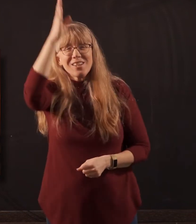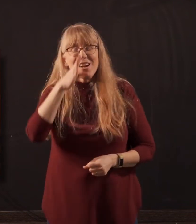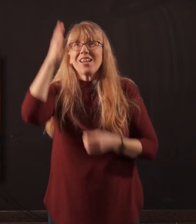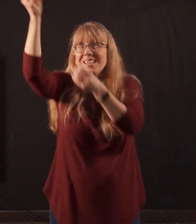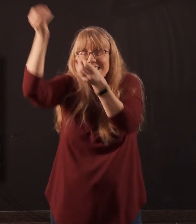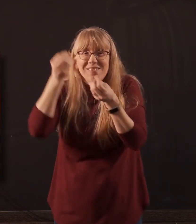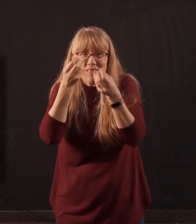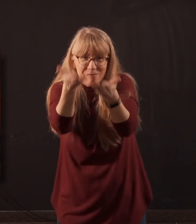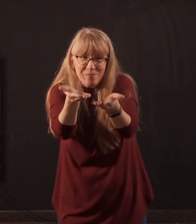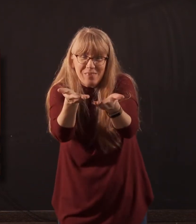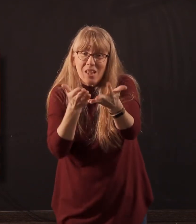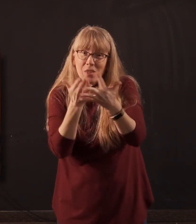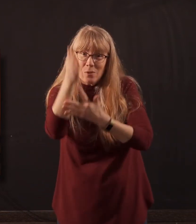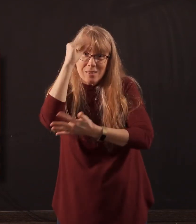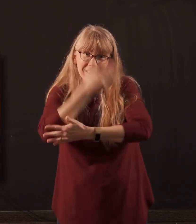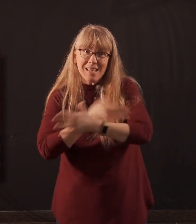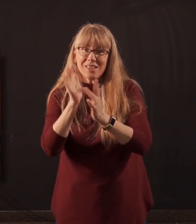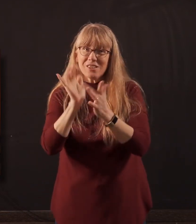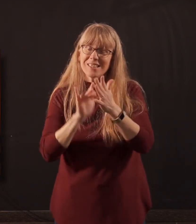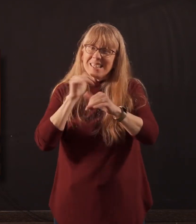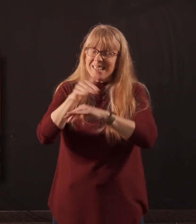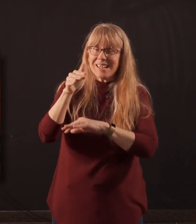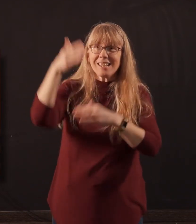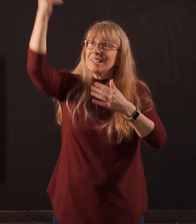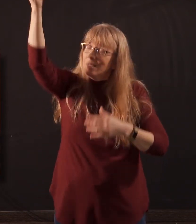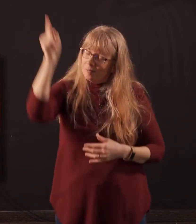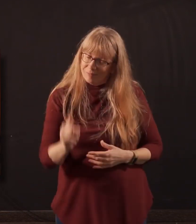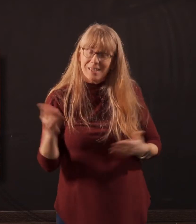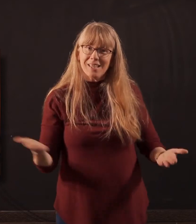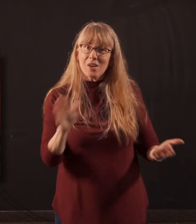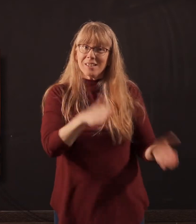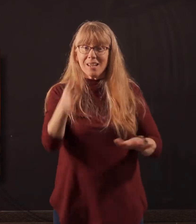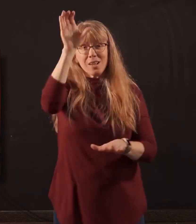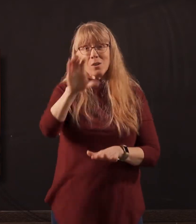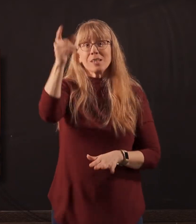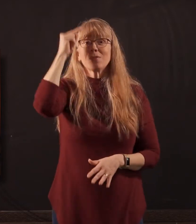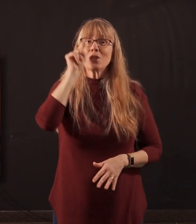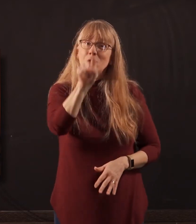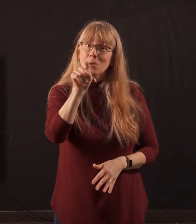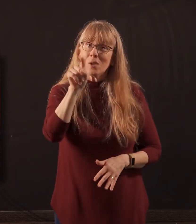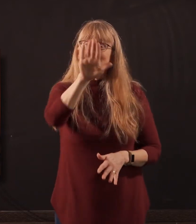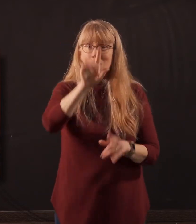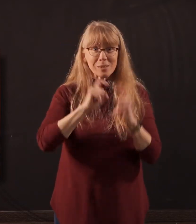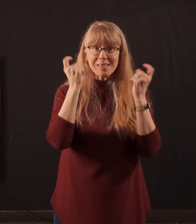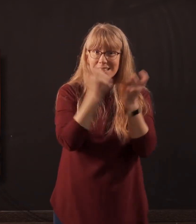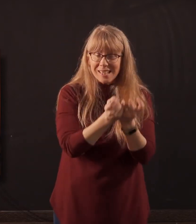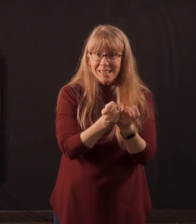this through his son, Jesus. By sending him to this earth to die on a cross for you, he will take your sin and he offers you salvation.